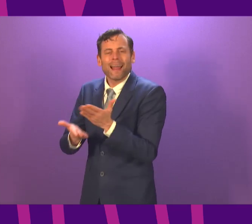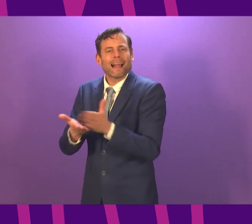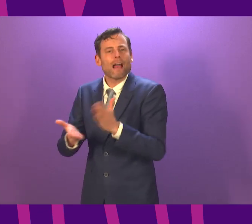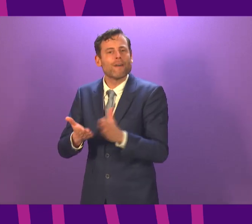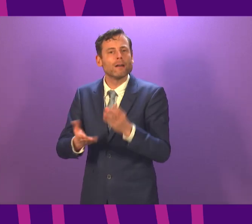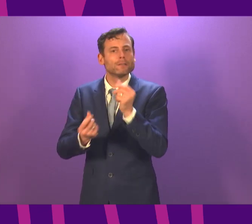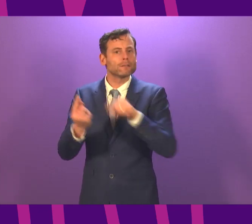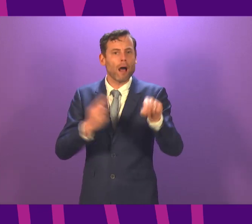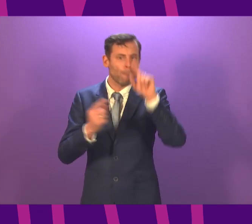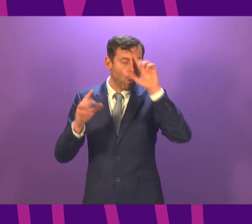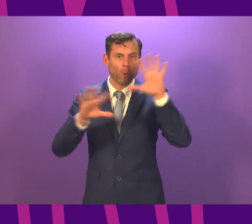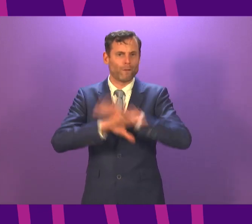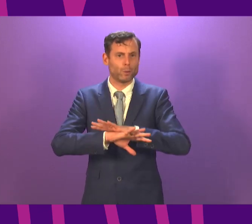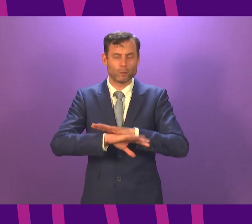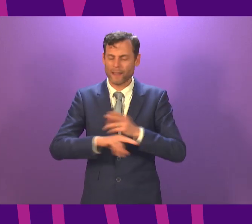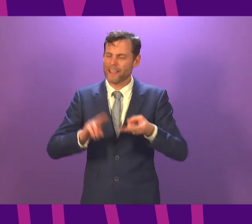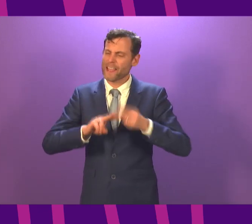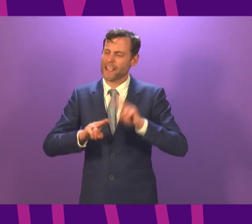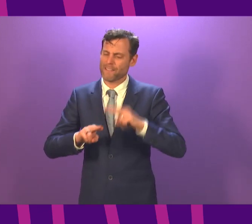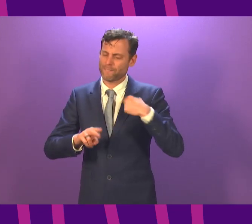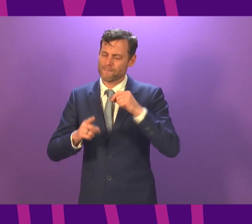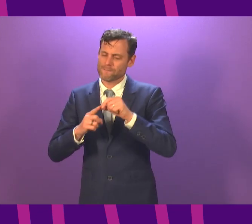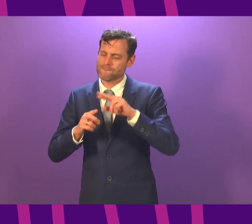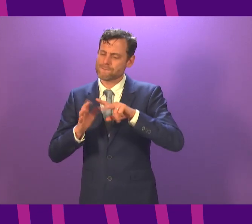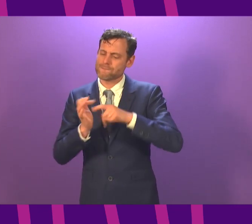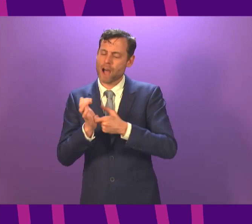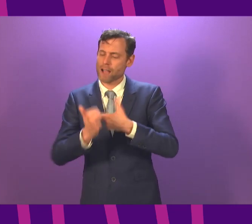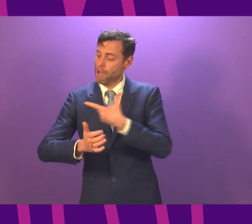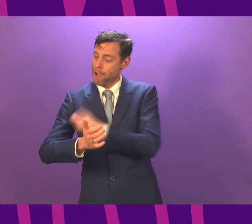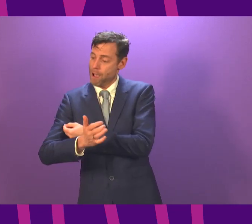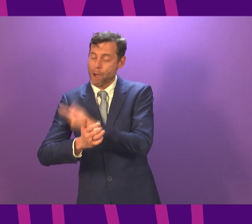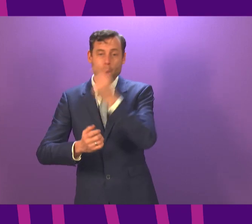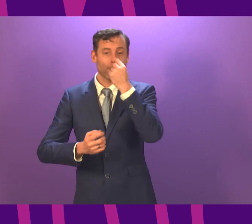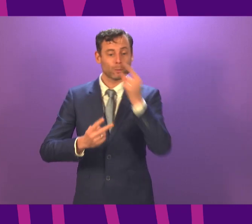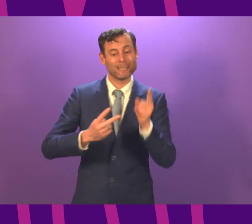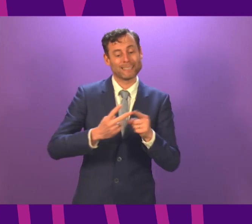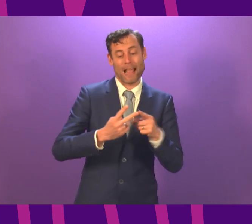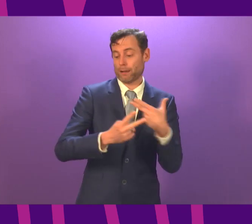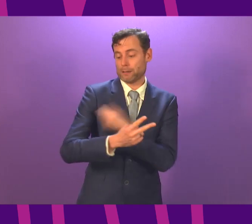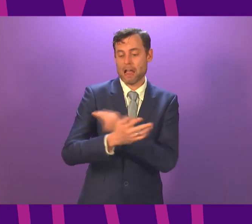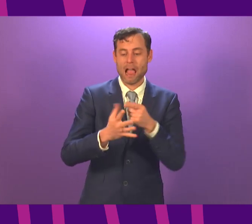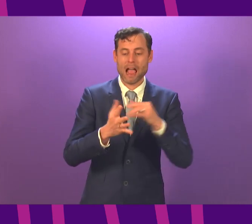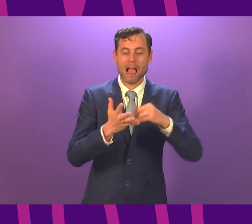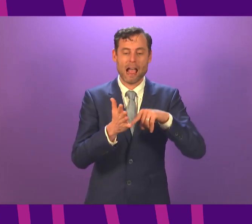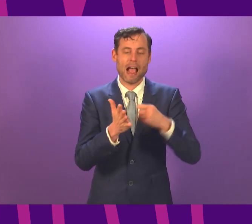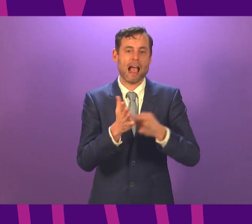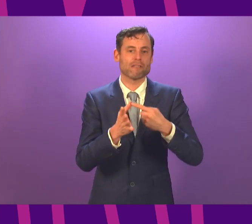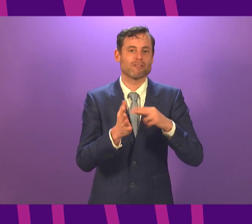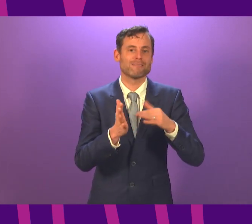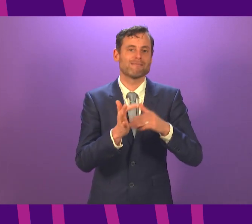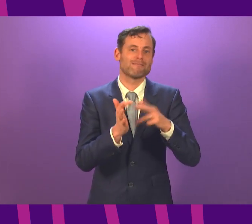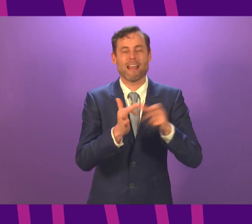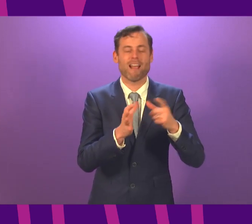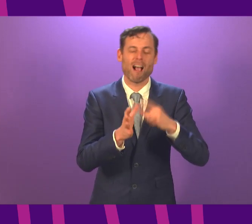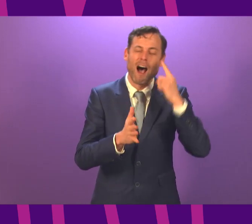First Minister. Well we've been very clear about that, Chief Medical Officer is clear about that, I've been clear about that today. It will be the policy, unless the